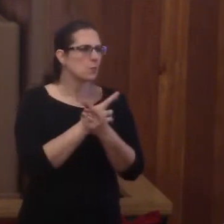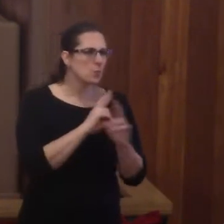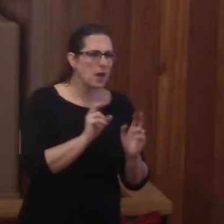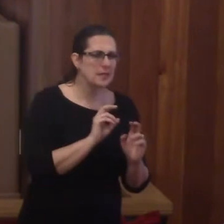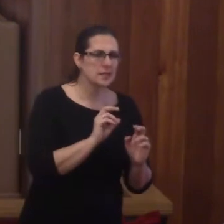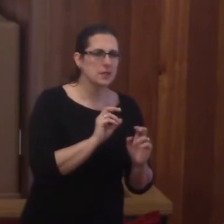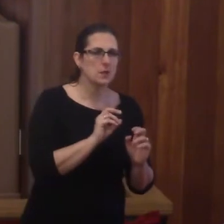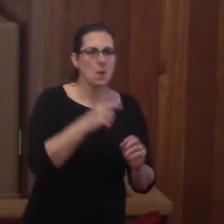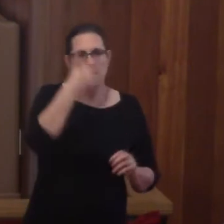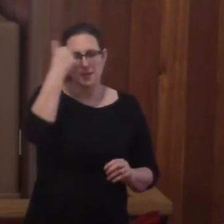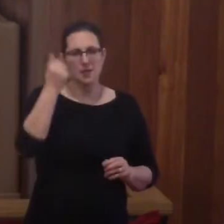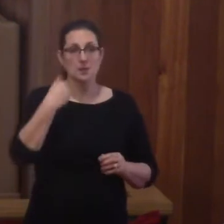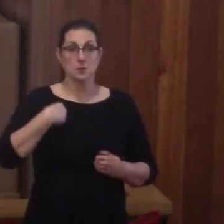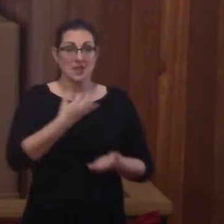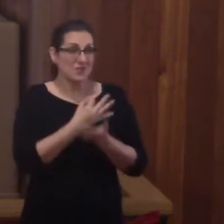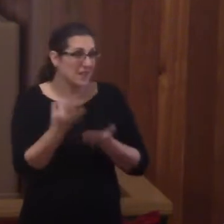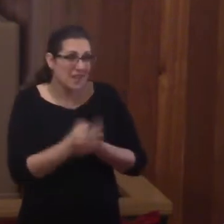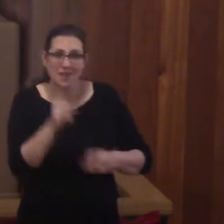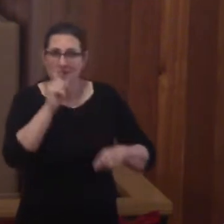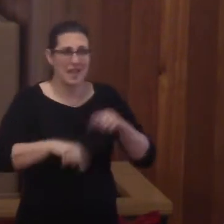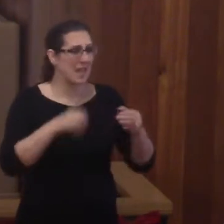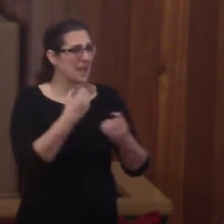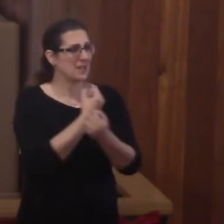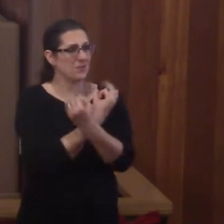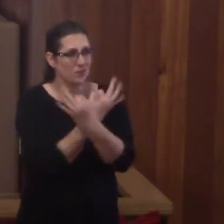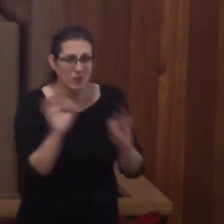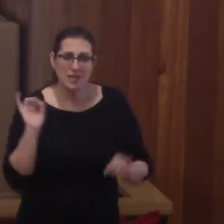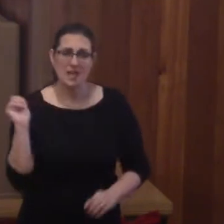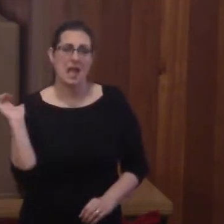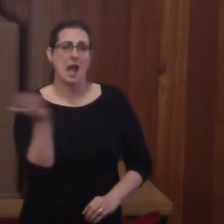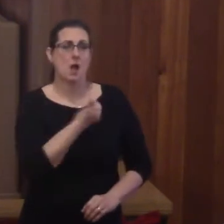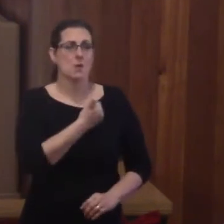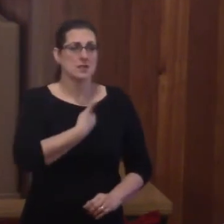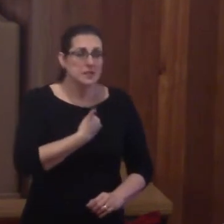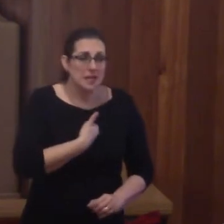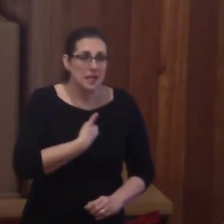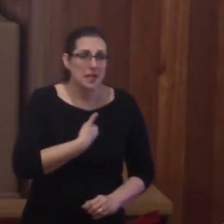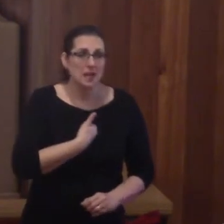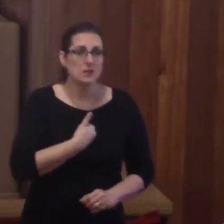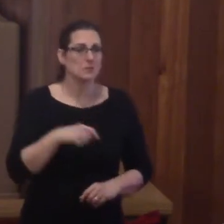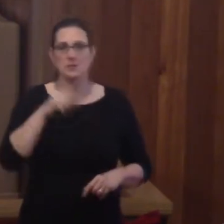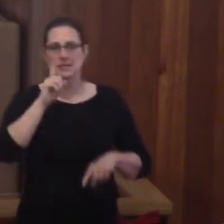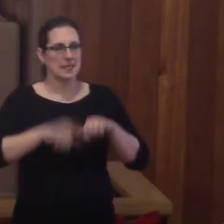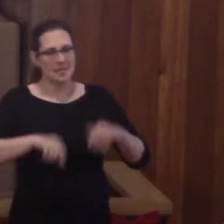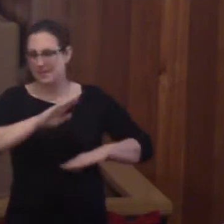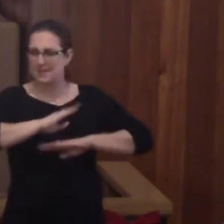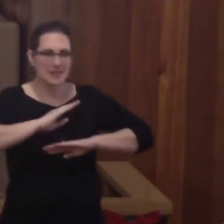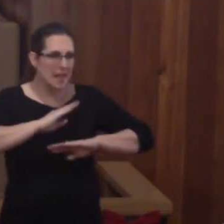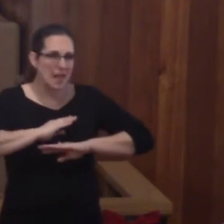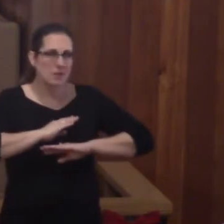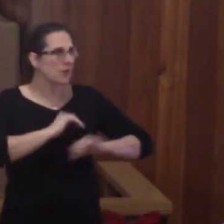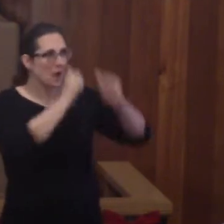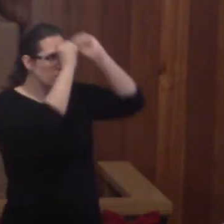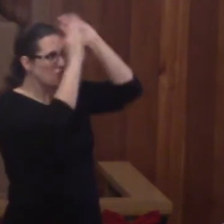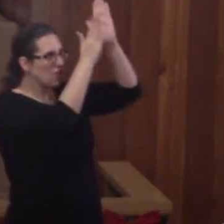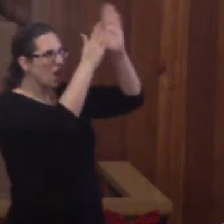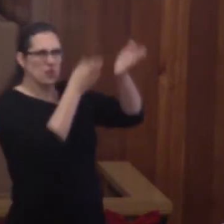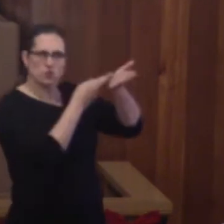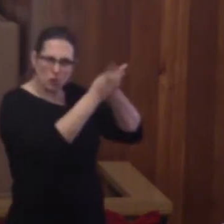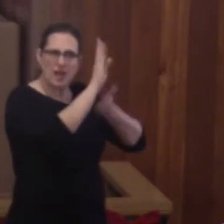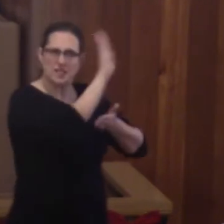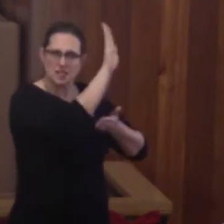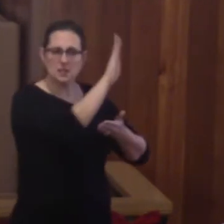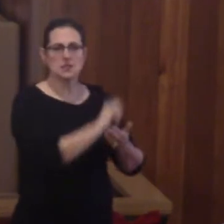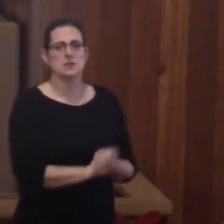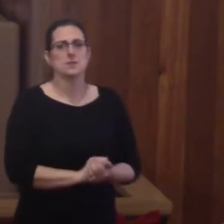fail at freeing ourselves, not to even touch on the reality that we can't satisfy the Father's righteousness,